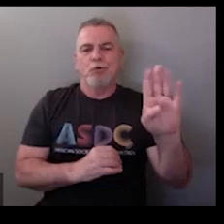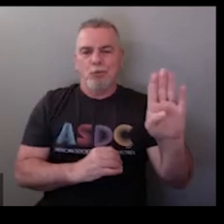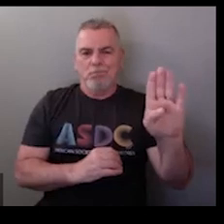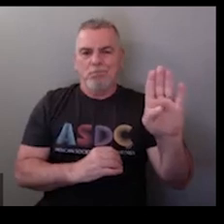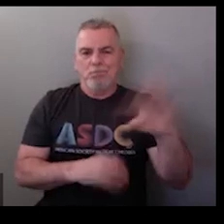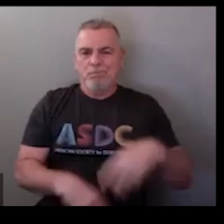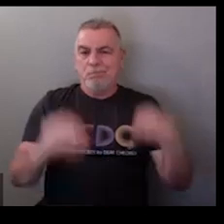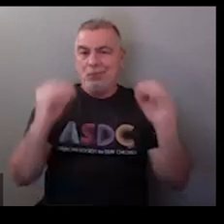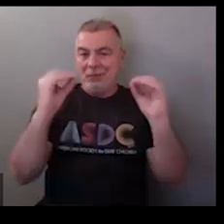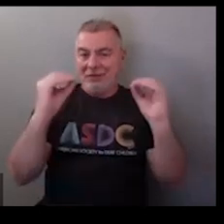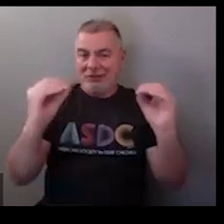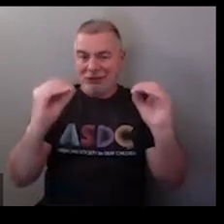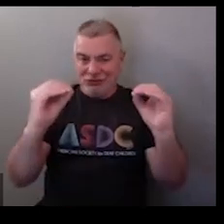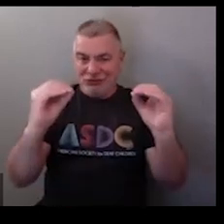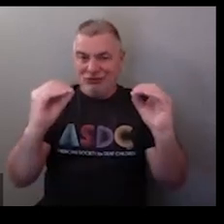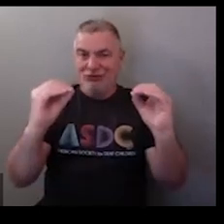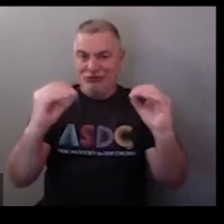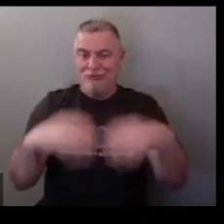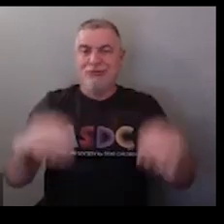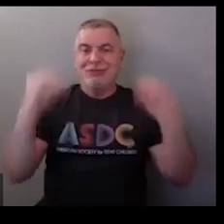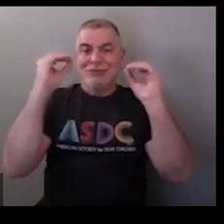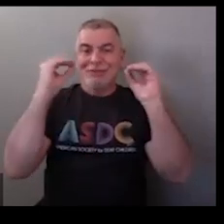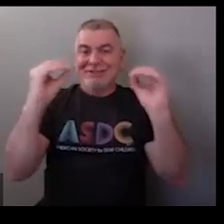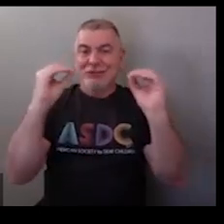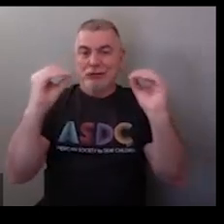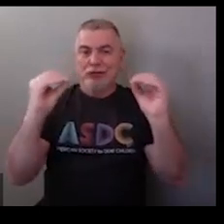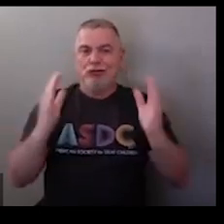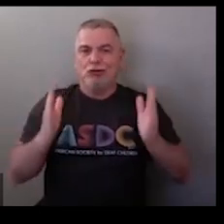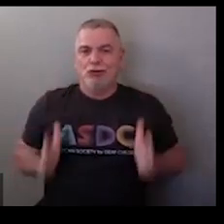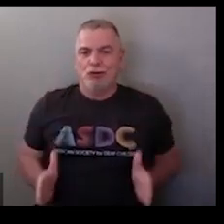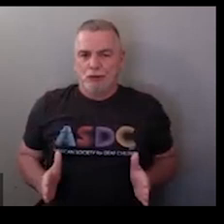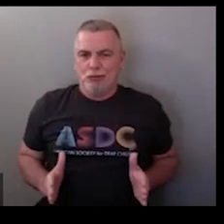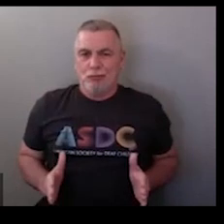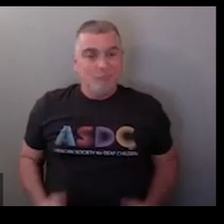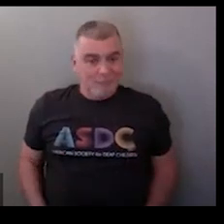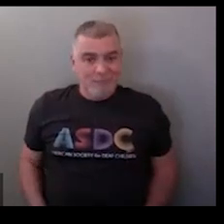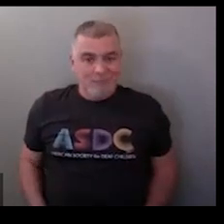is a verb and then you add the person marker to make it teacher